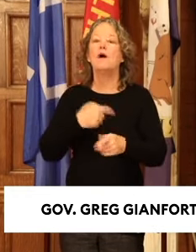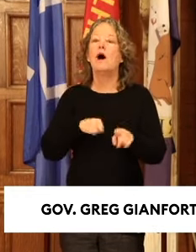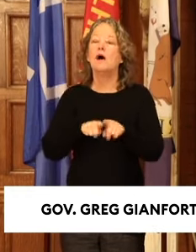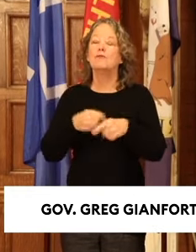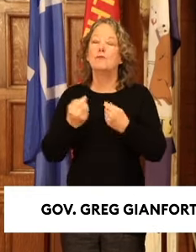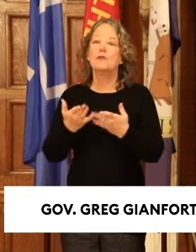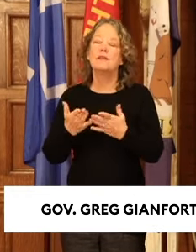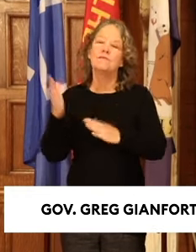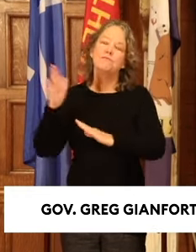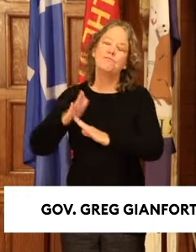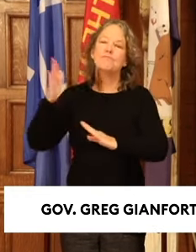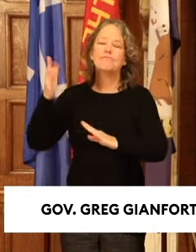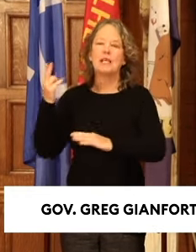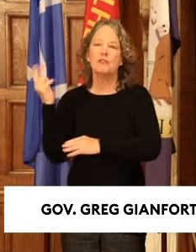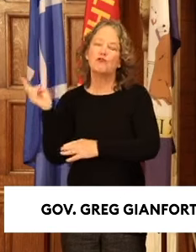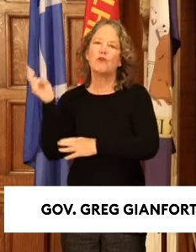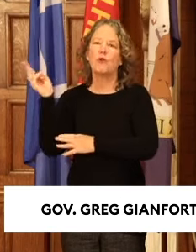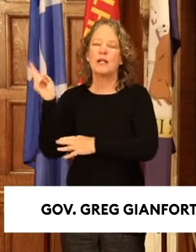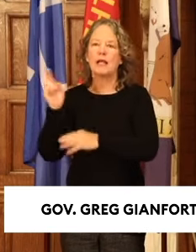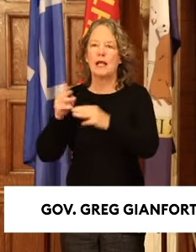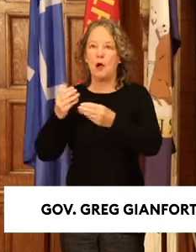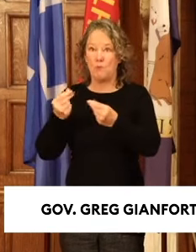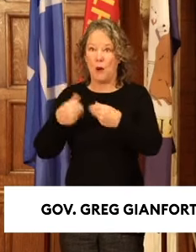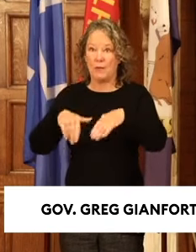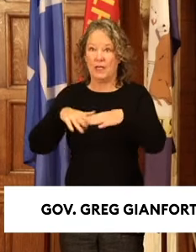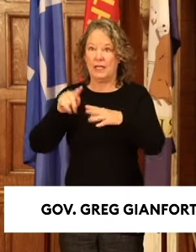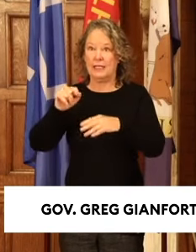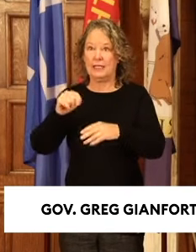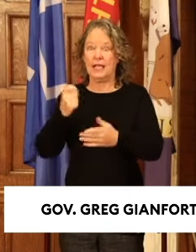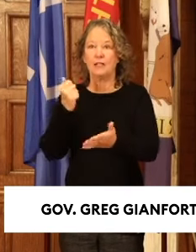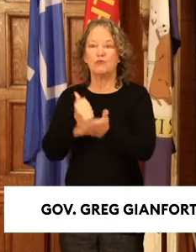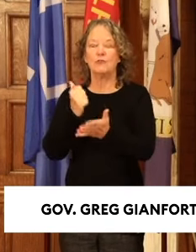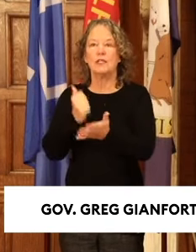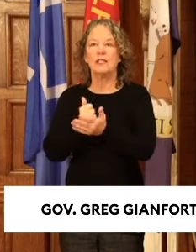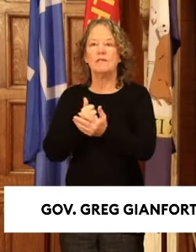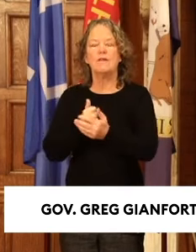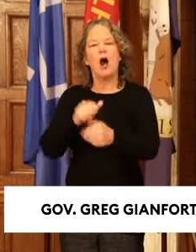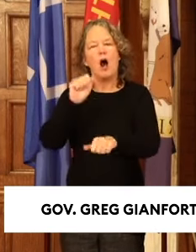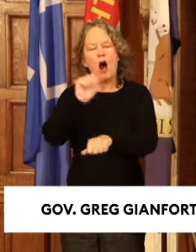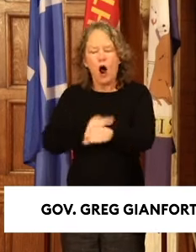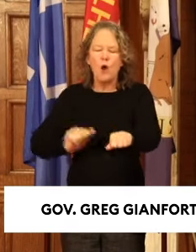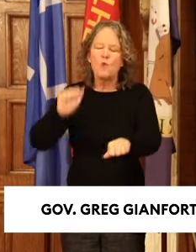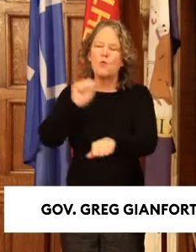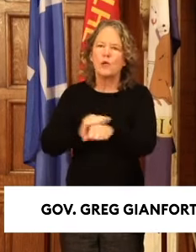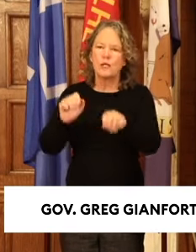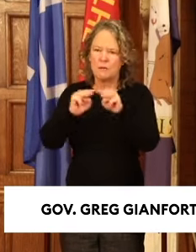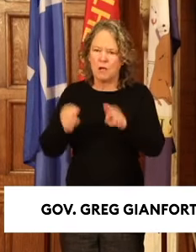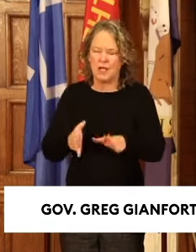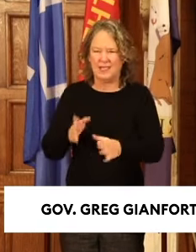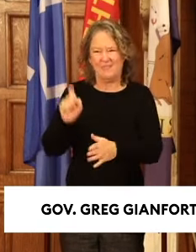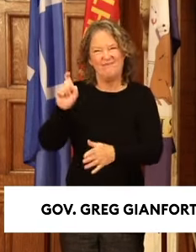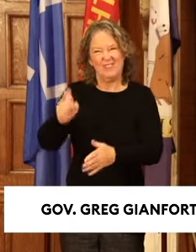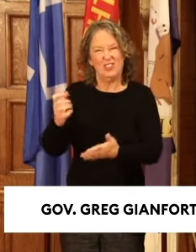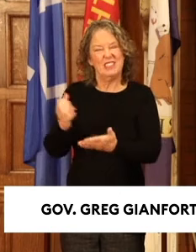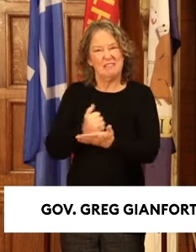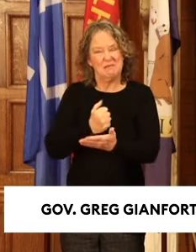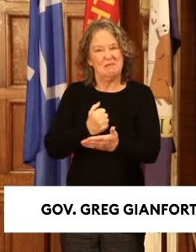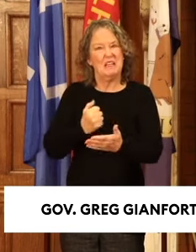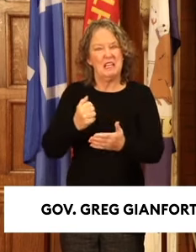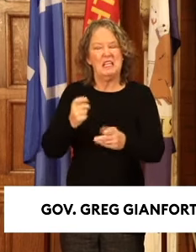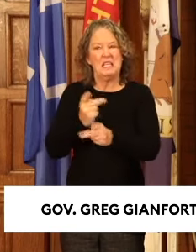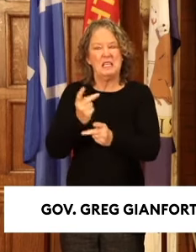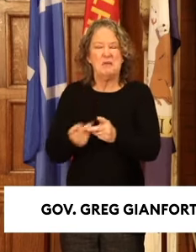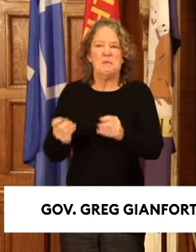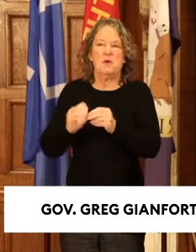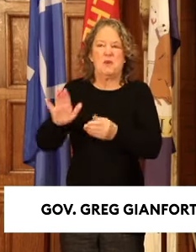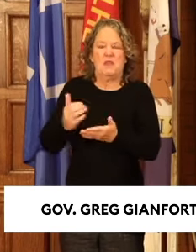property tax relief. Hard-working Montanans deserve to keep more of what they earn, and I look forward to providing